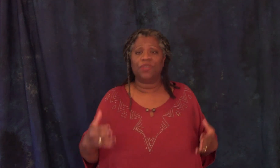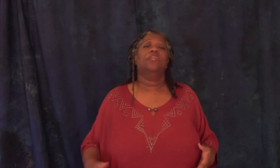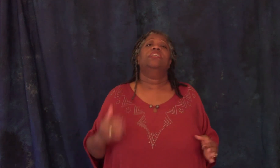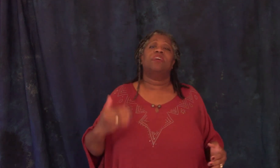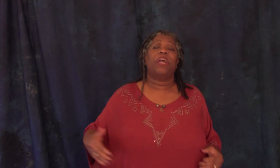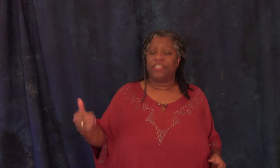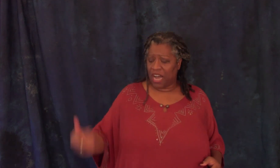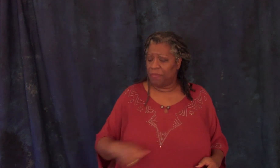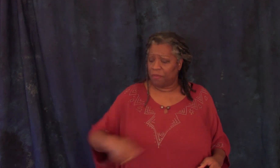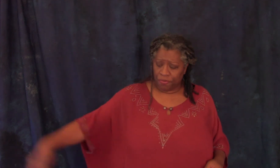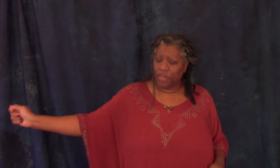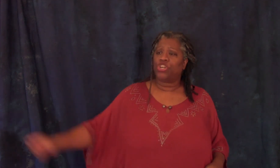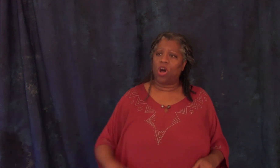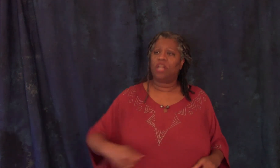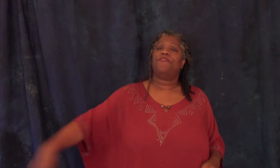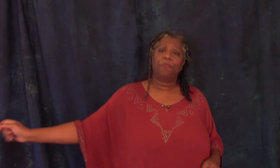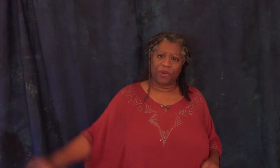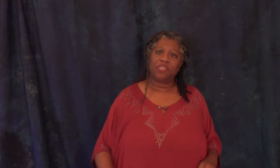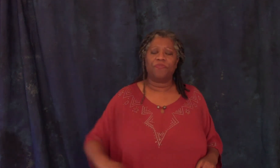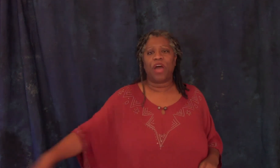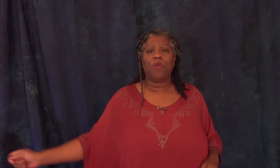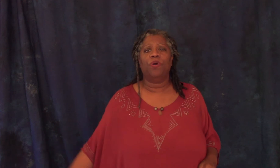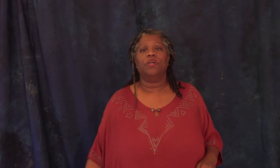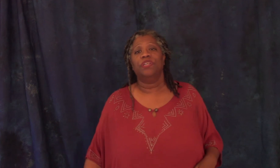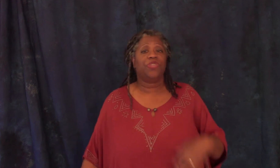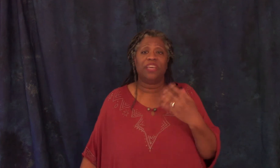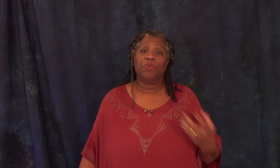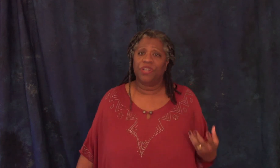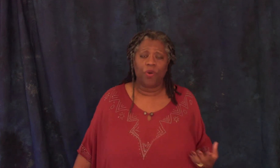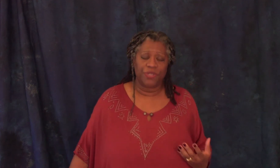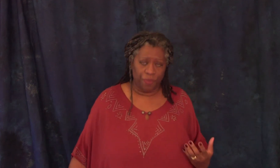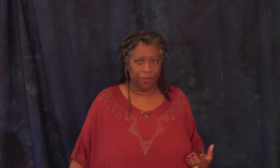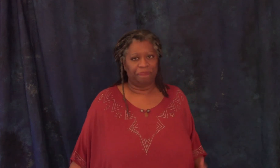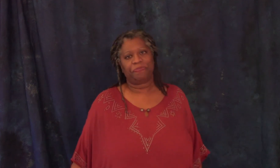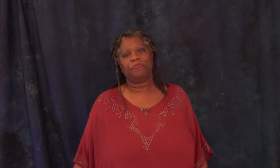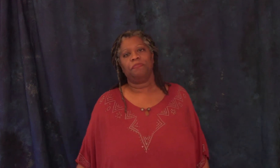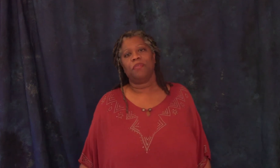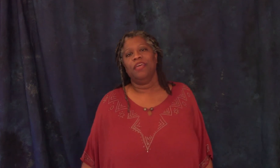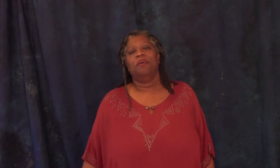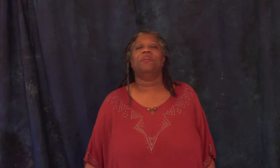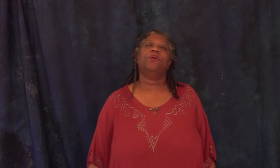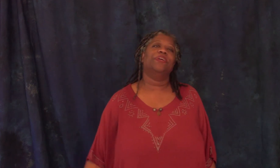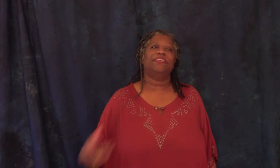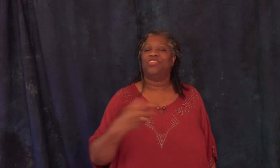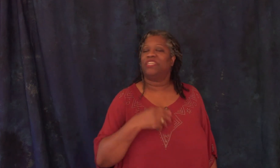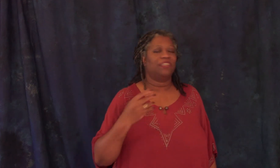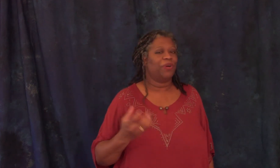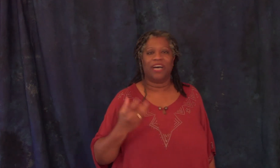someone had to come and brush all the footprints off that road so the king wouldn't know it was a road but of course eventually someone got